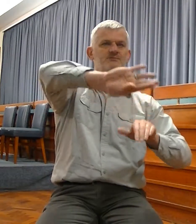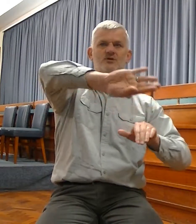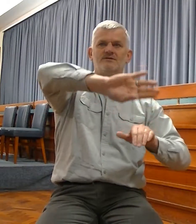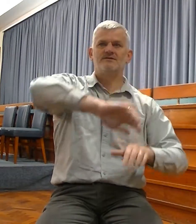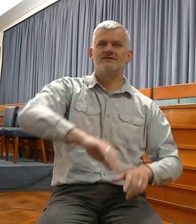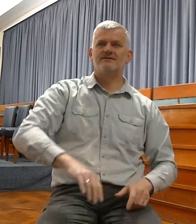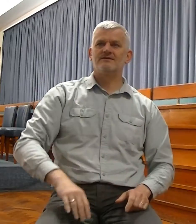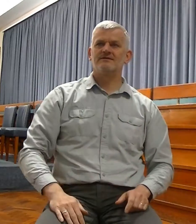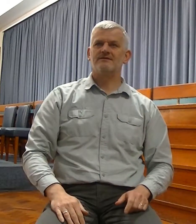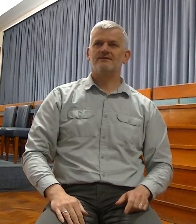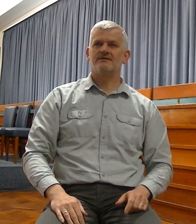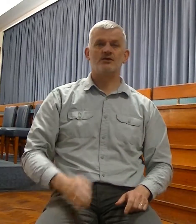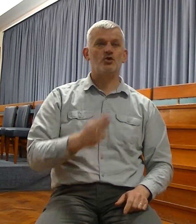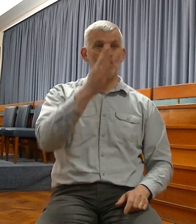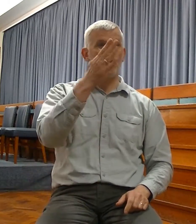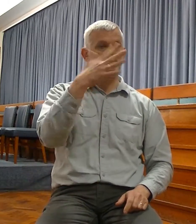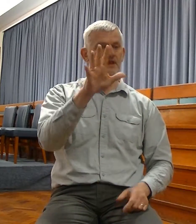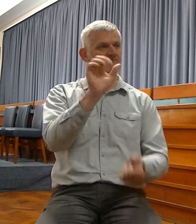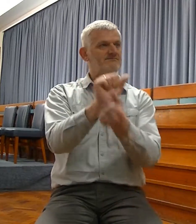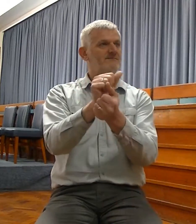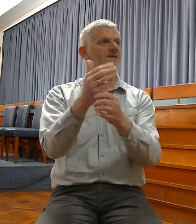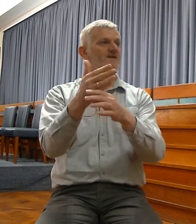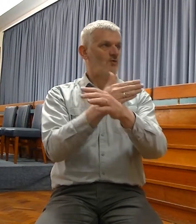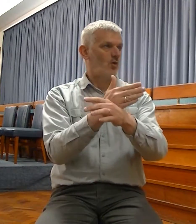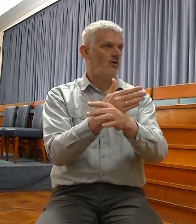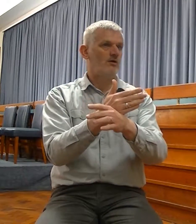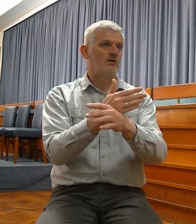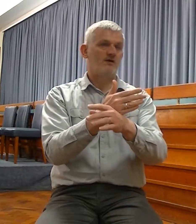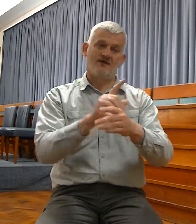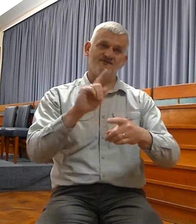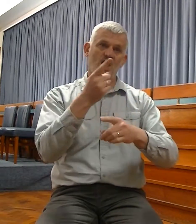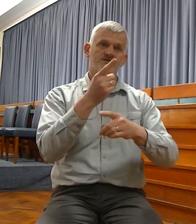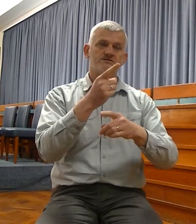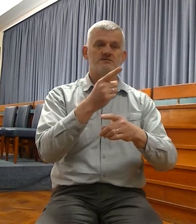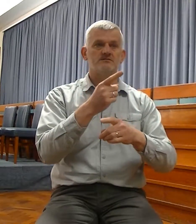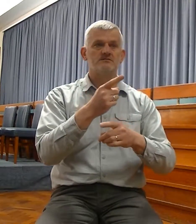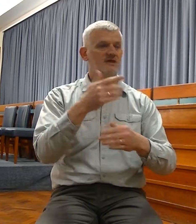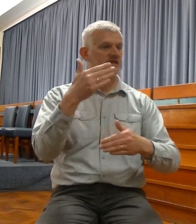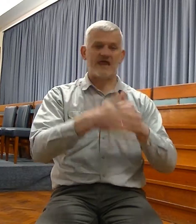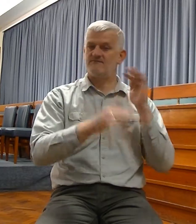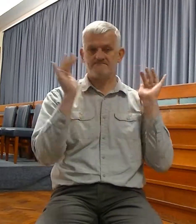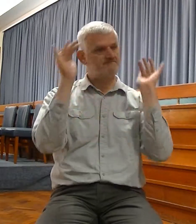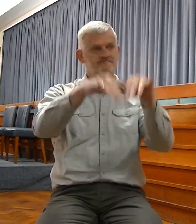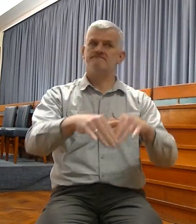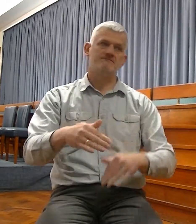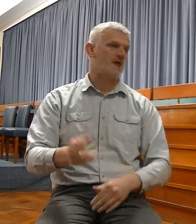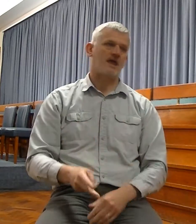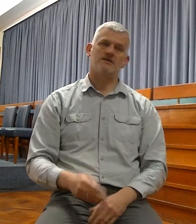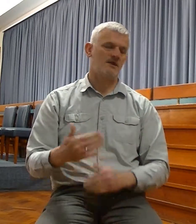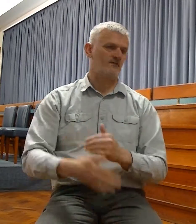captivity earlier with the fall of Samaria. They were never restored historically in the Old Testament. And